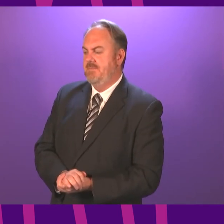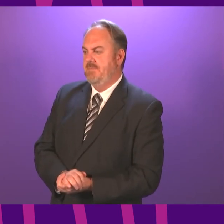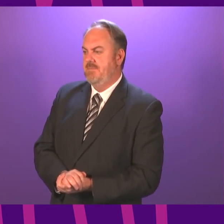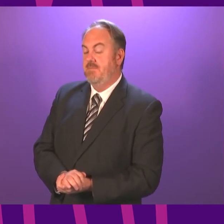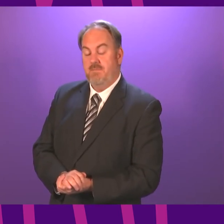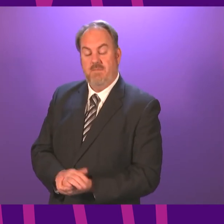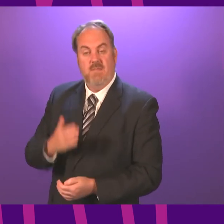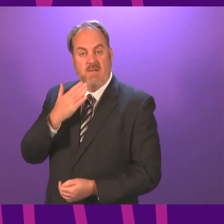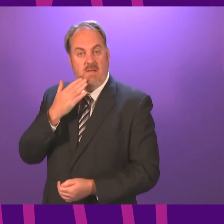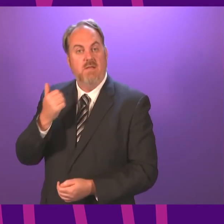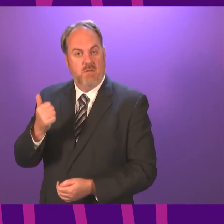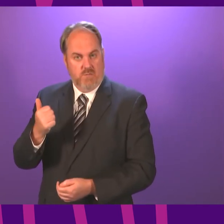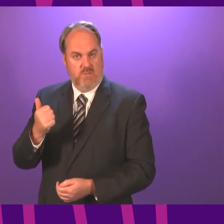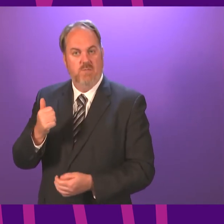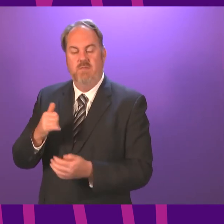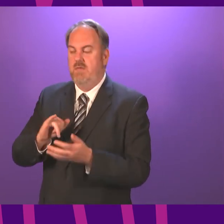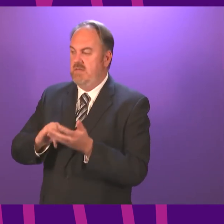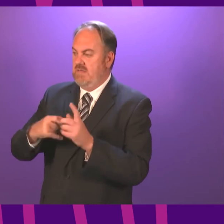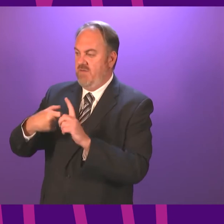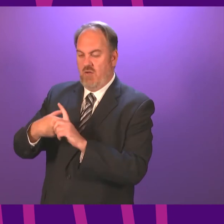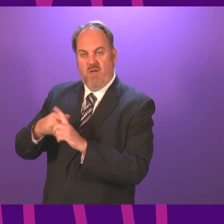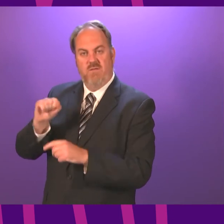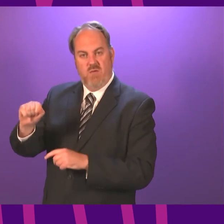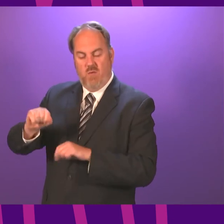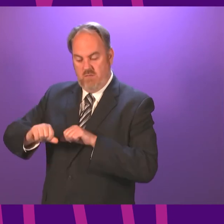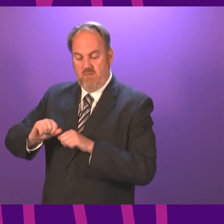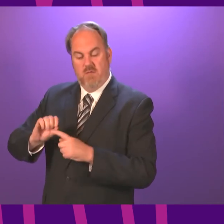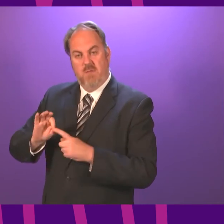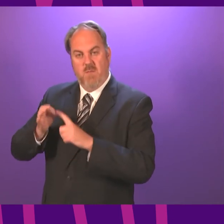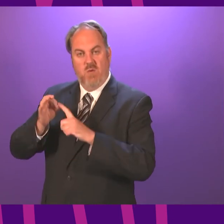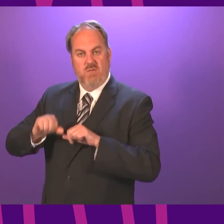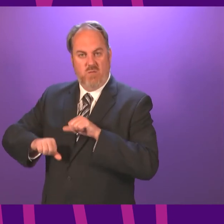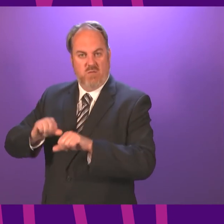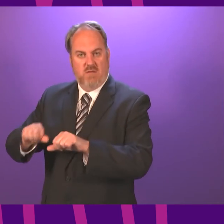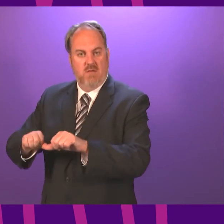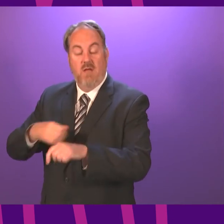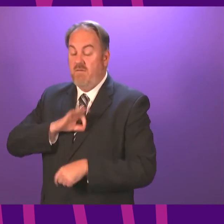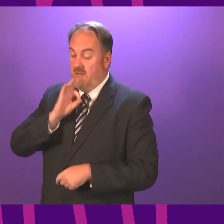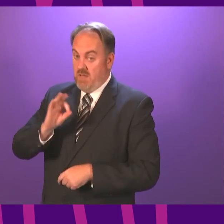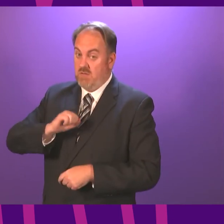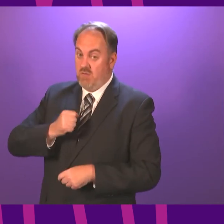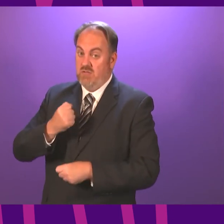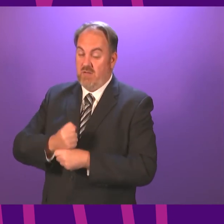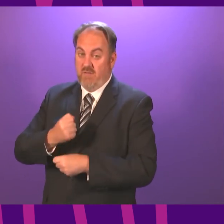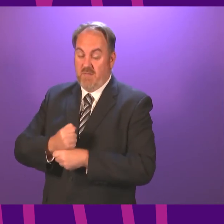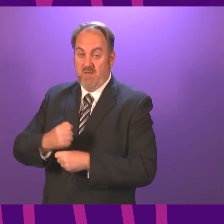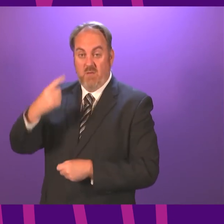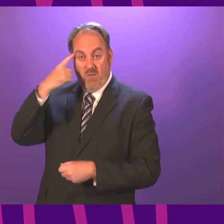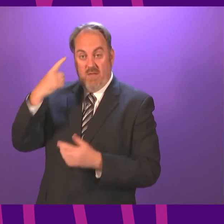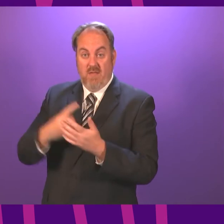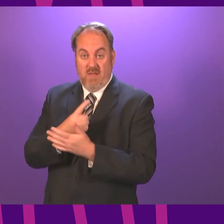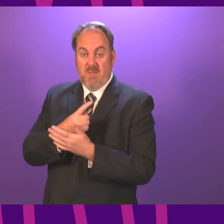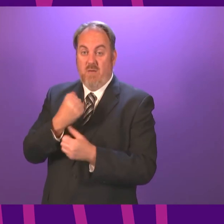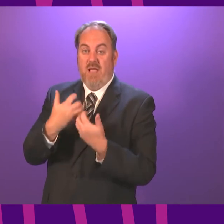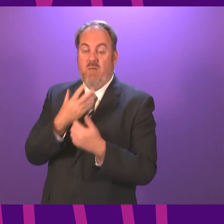Thank you. I thank Mr Kerr for his point of order. I have asked the Scottish Government to reflect on the use of a